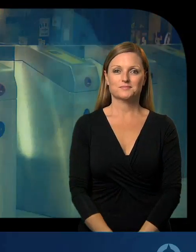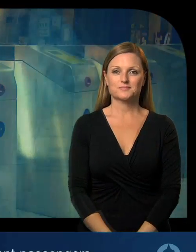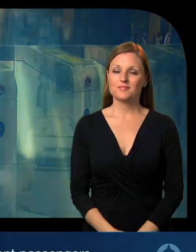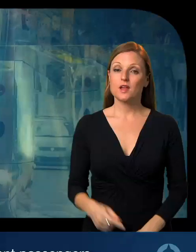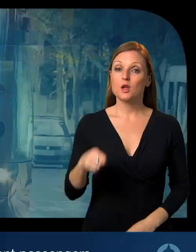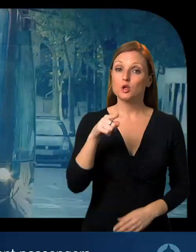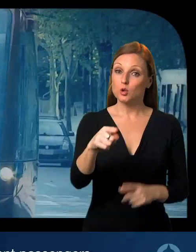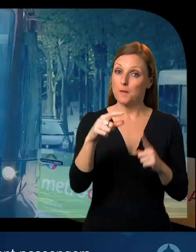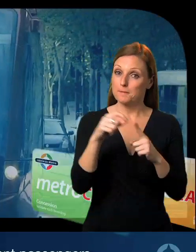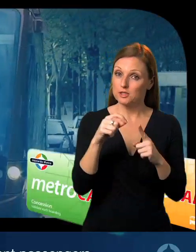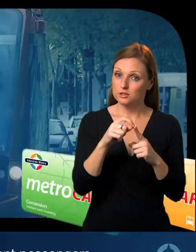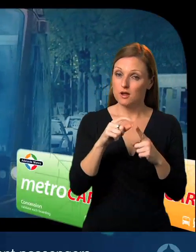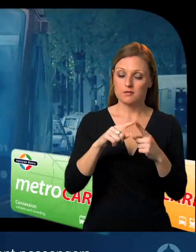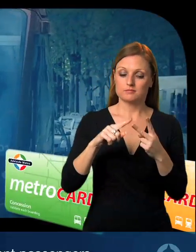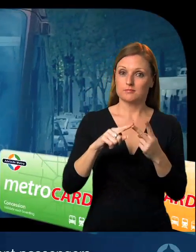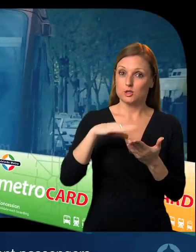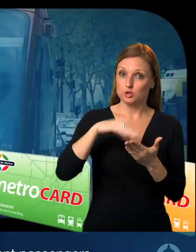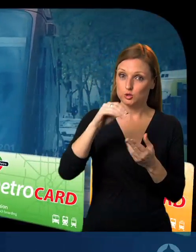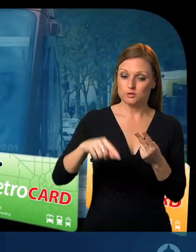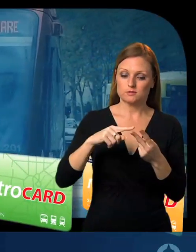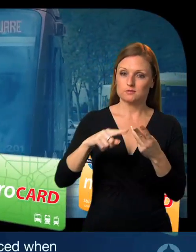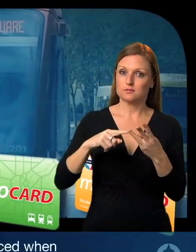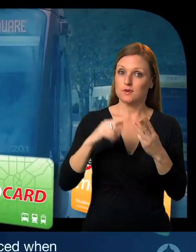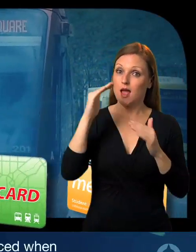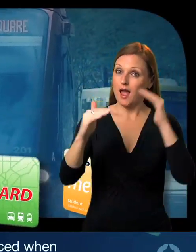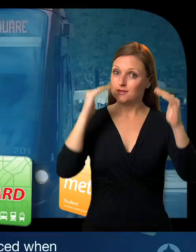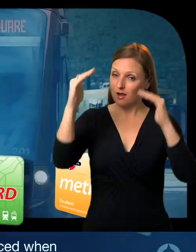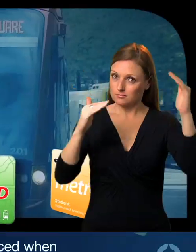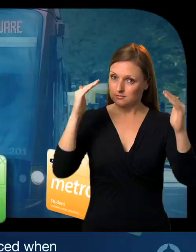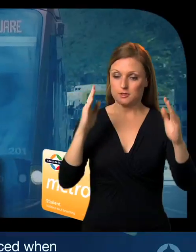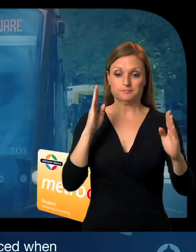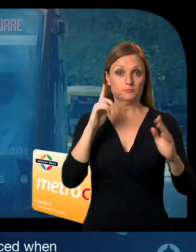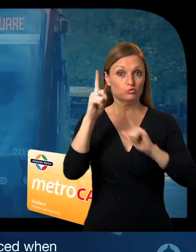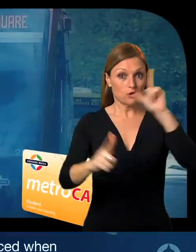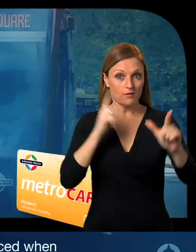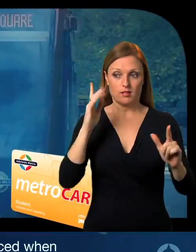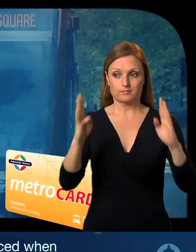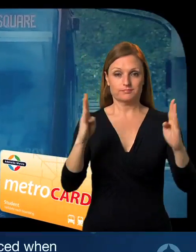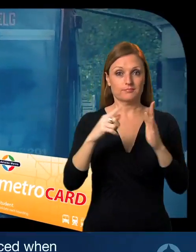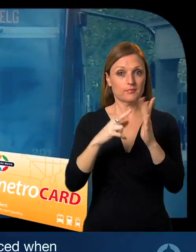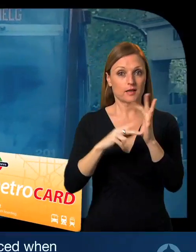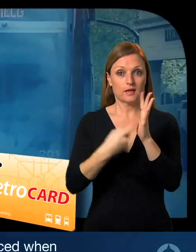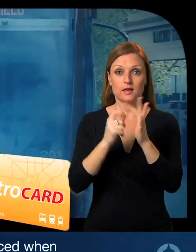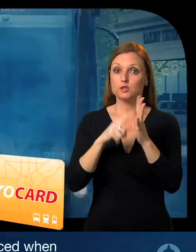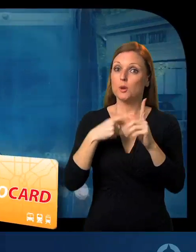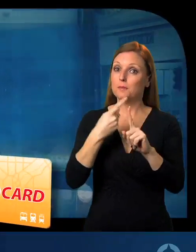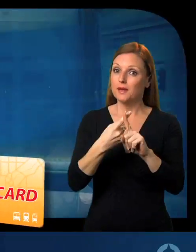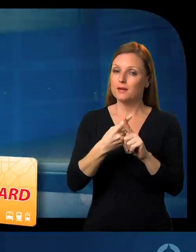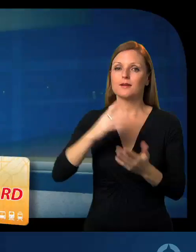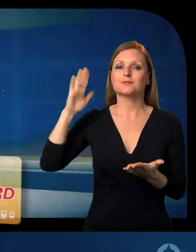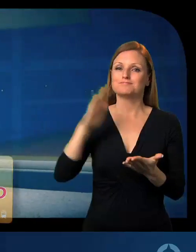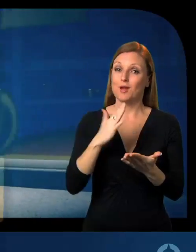For regular, concession and student passengers, the cost of your fare is reduced when you travel during interpeak hours.